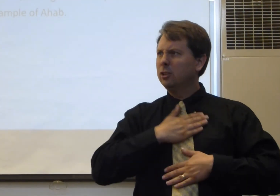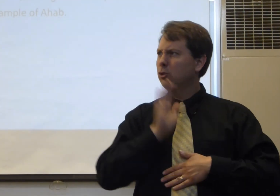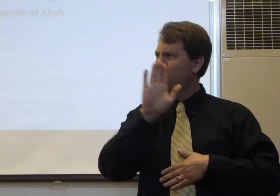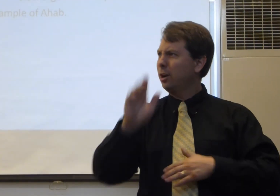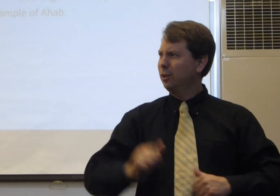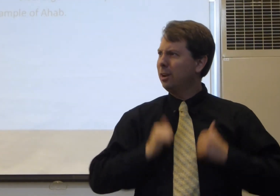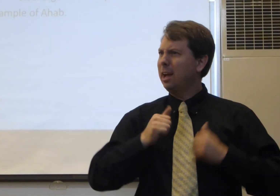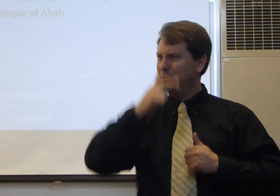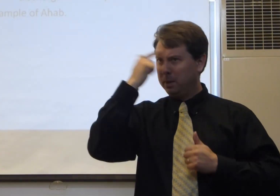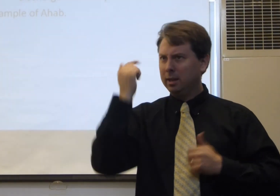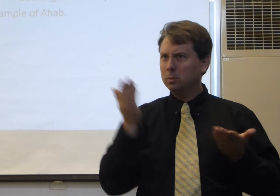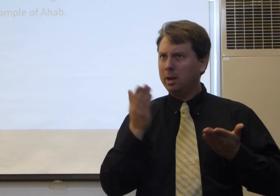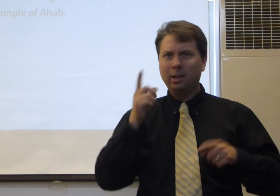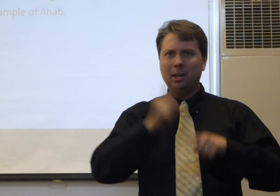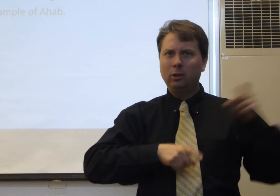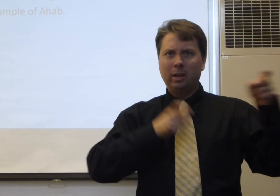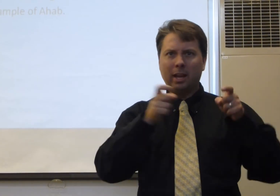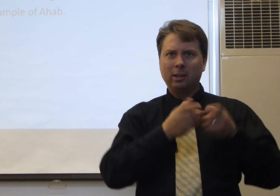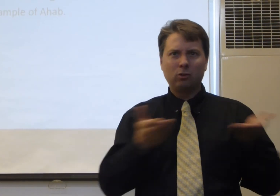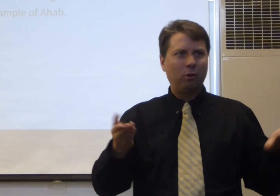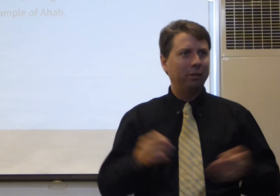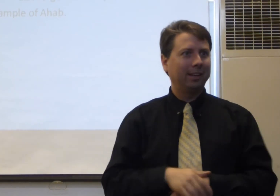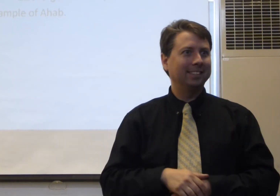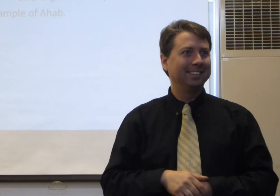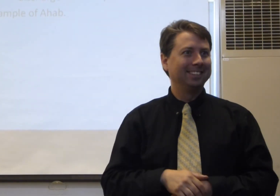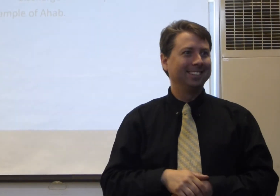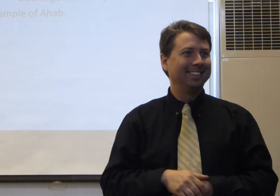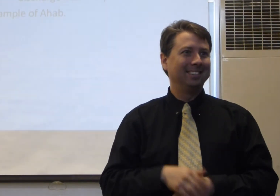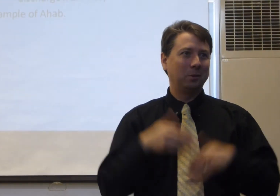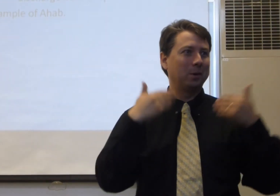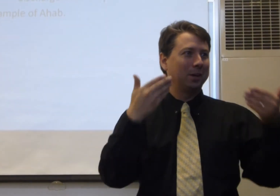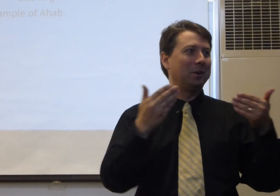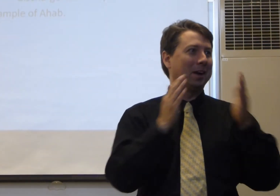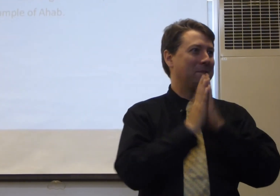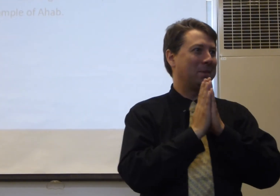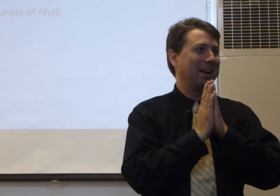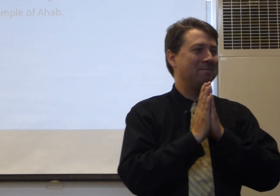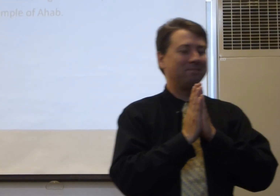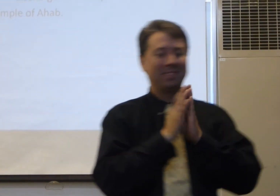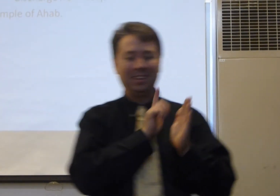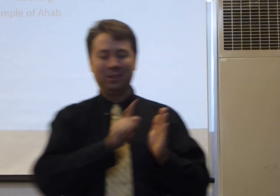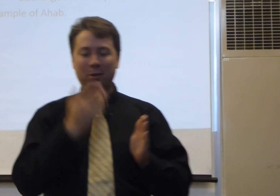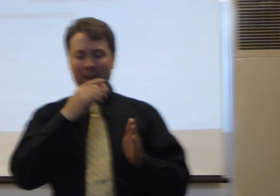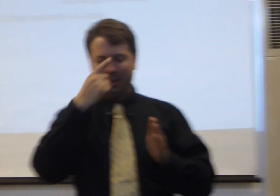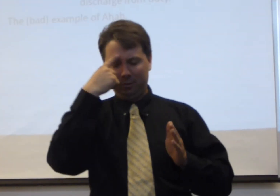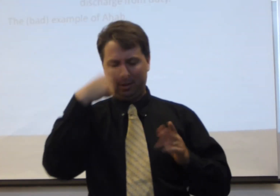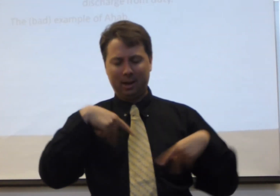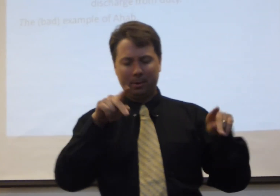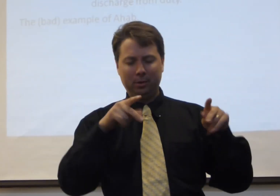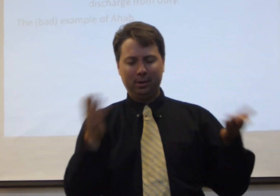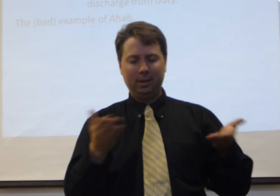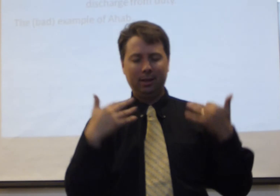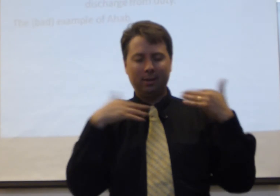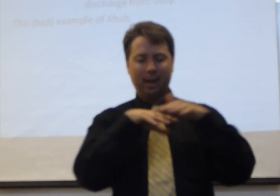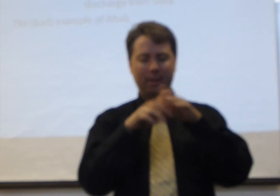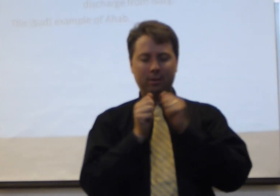enjoy your life because what? You can't control things. So we're going to go ahead and pray. I want to thank you for the opportunity to hear, gather